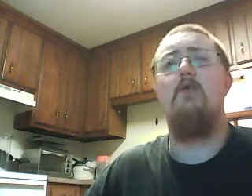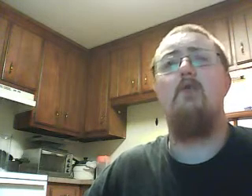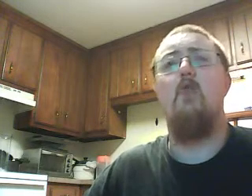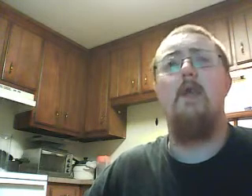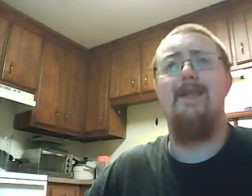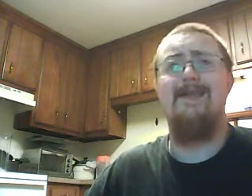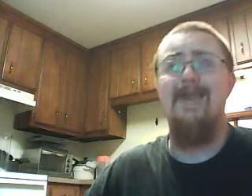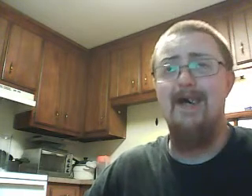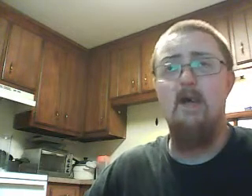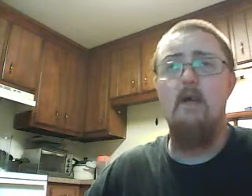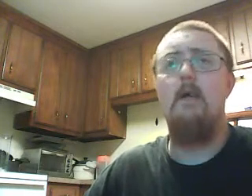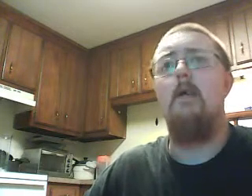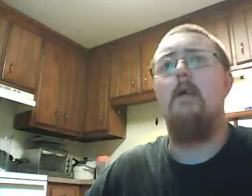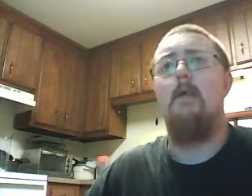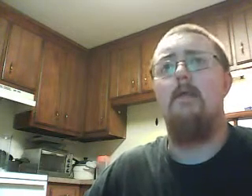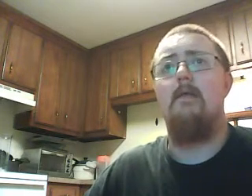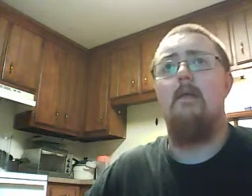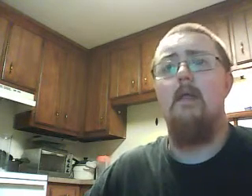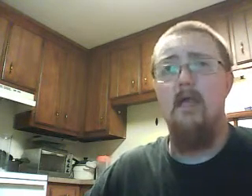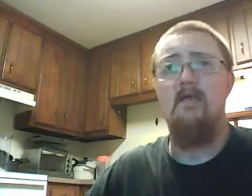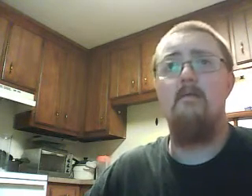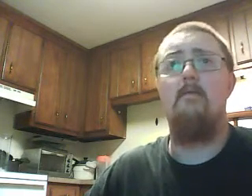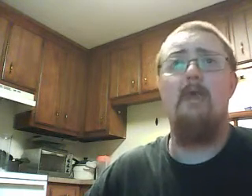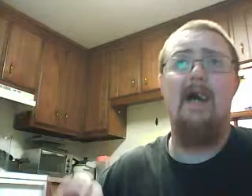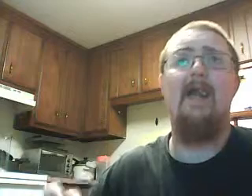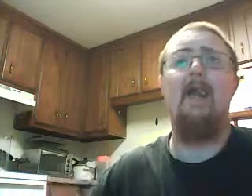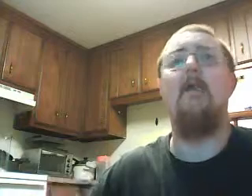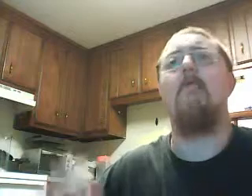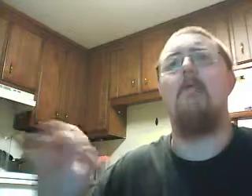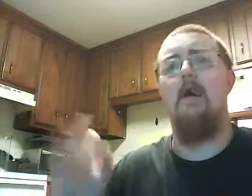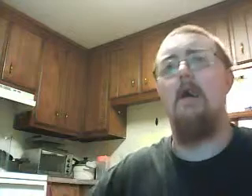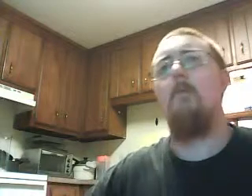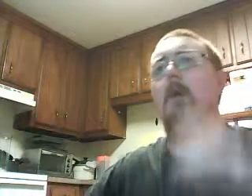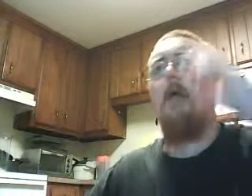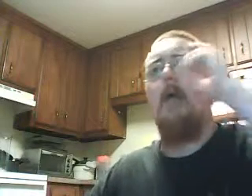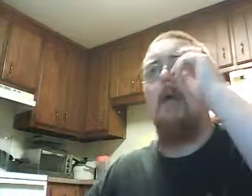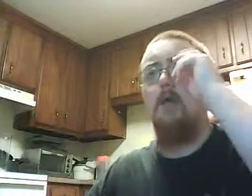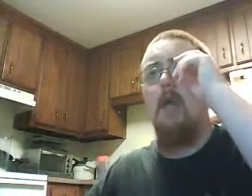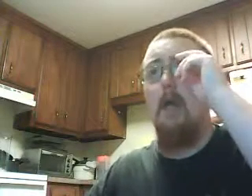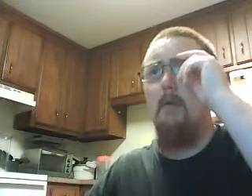to Listia.com and check it out.